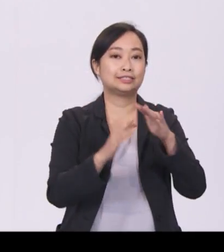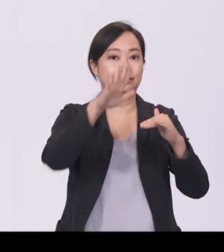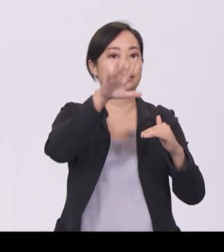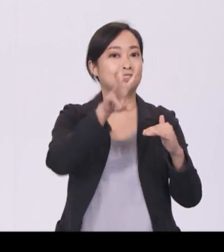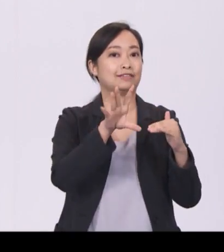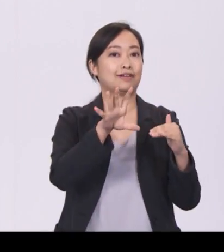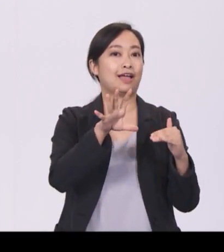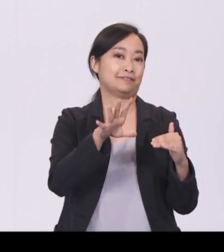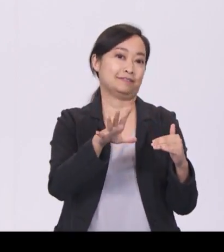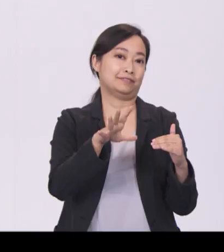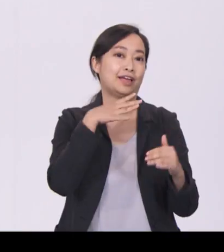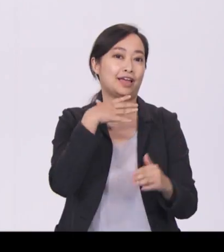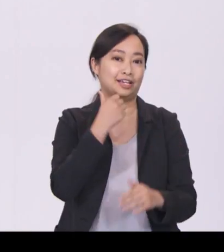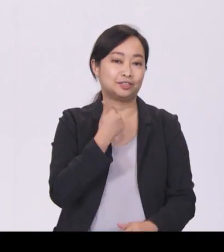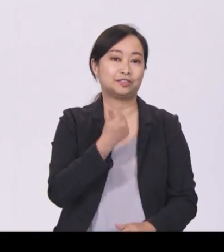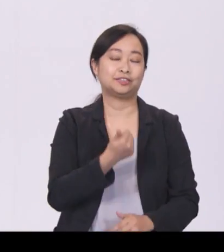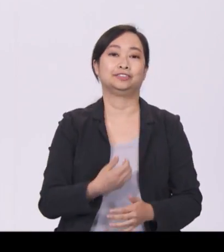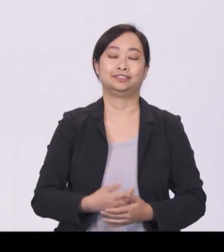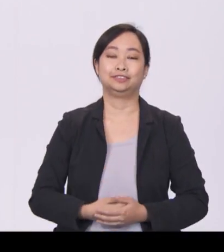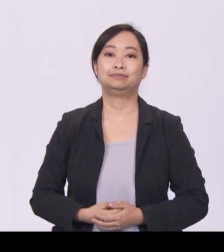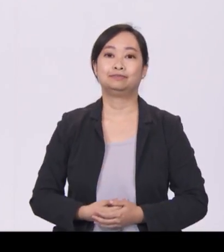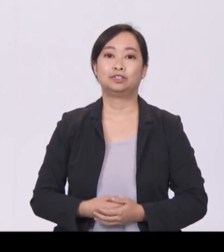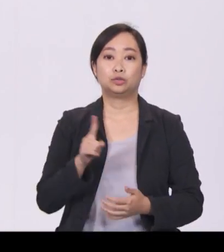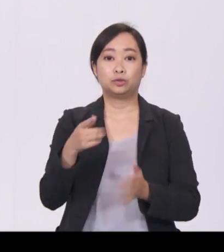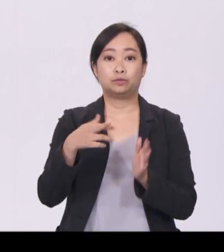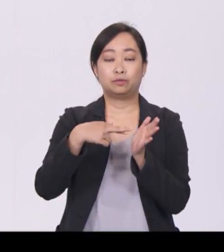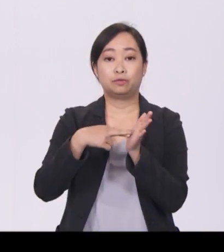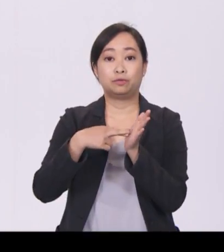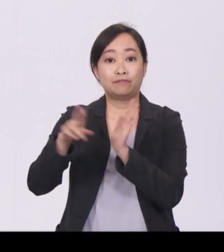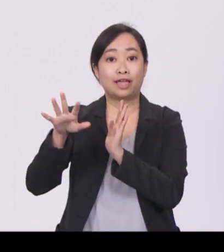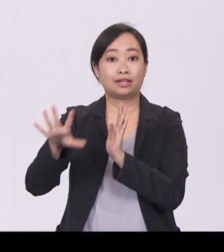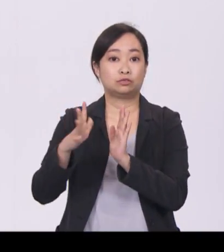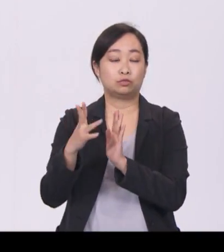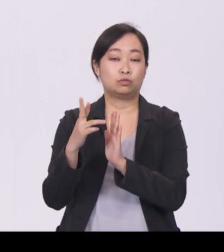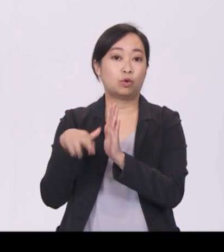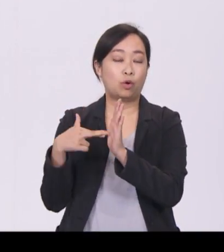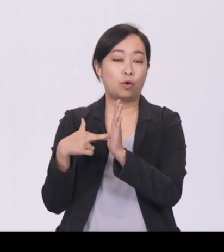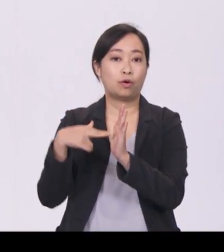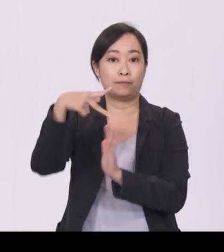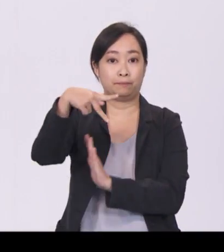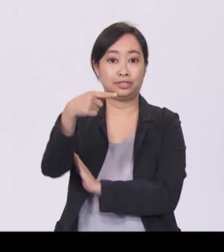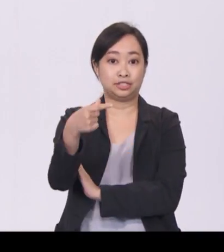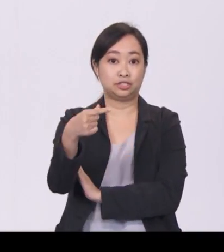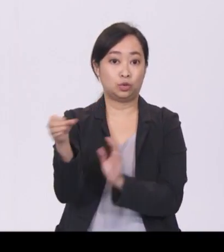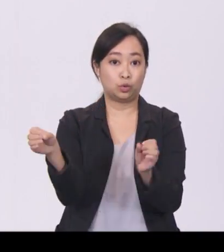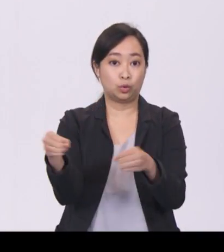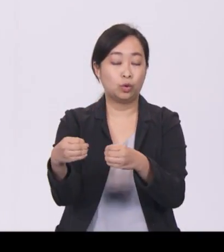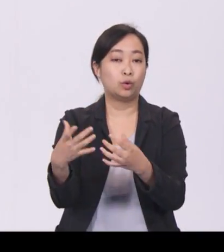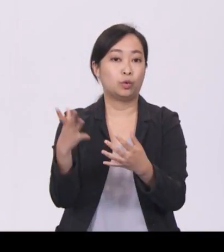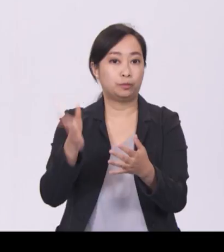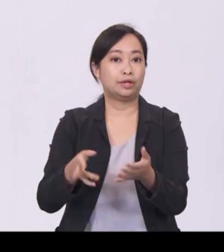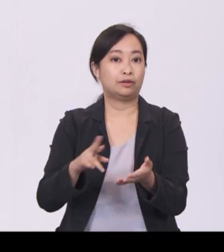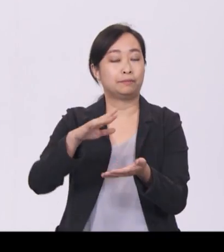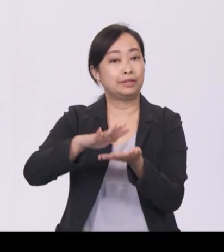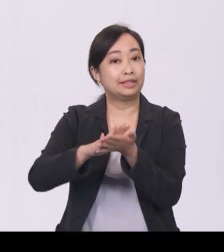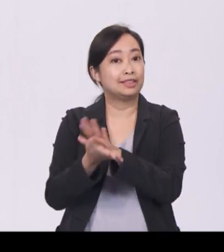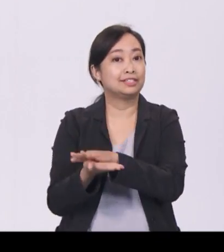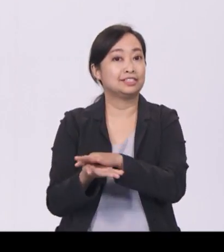To reflect this enhanced role, PGO will be renamed Silver Generation Office. Our friendly